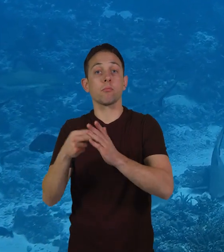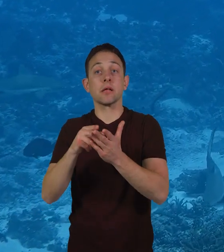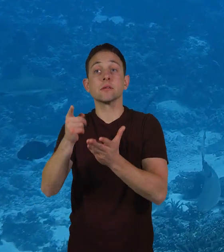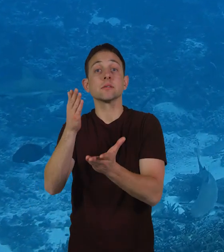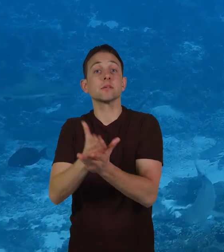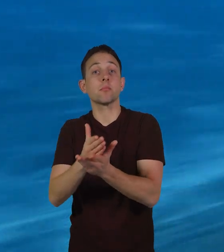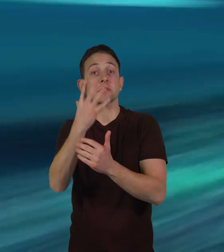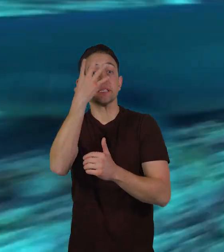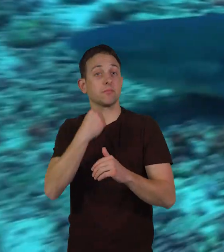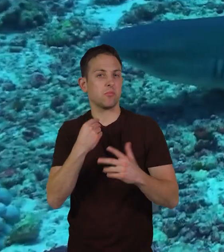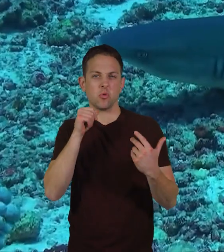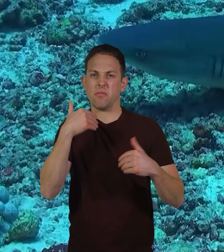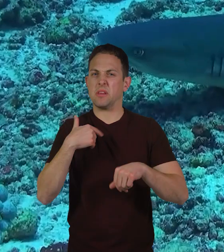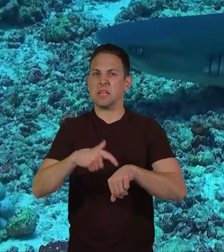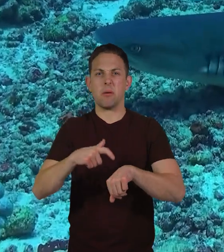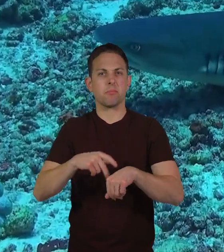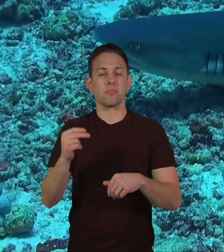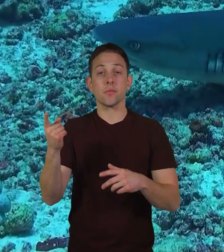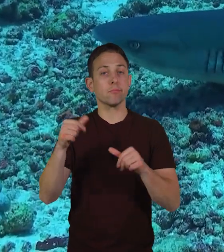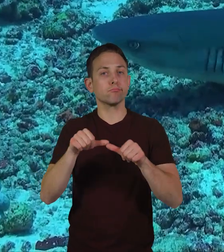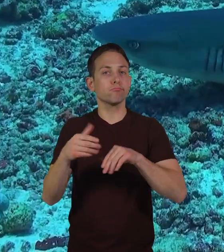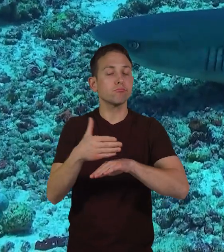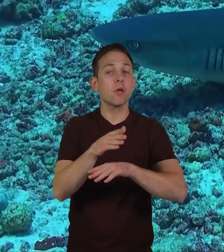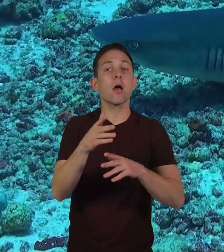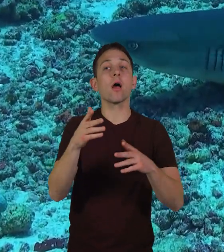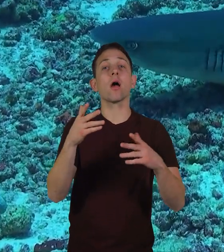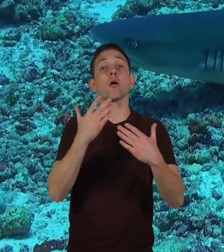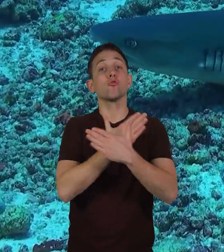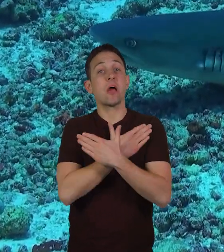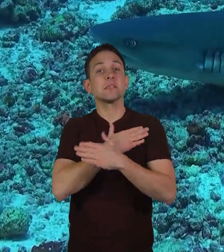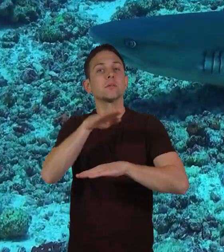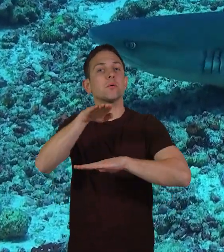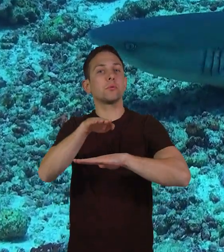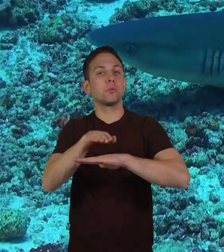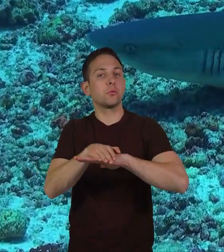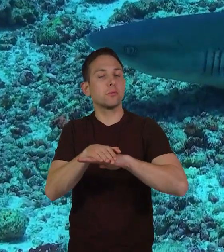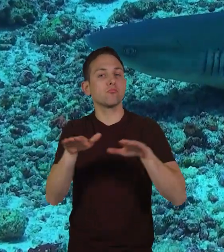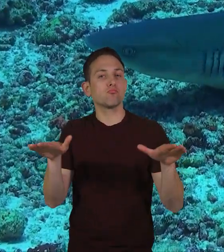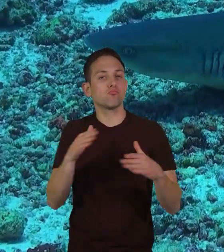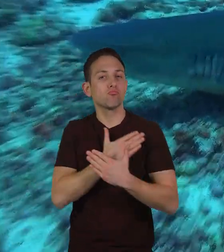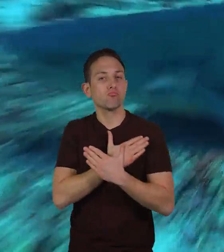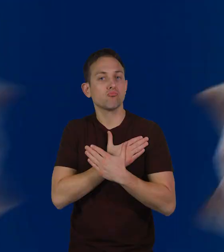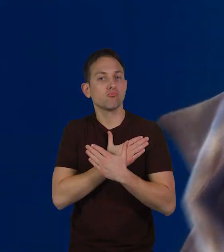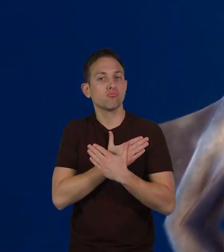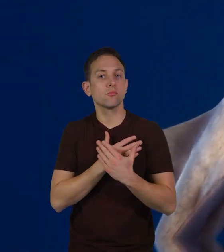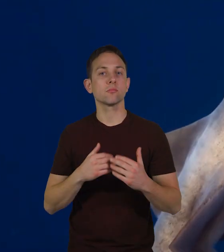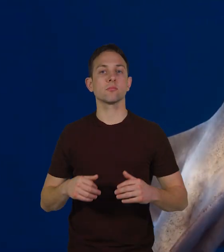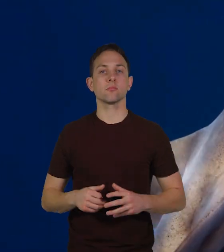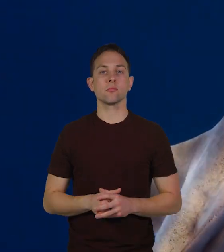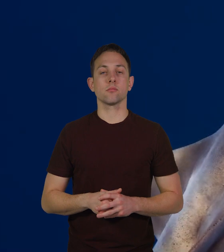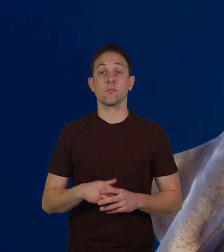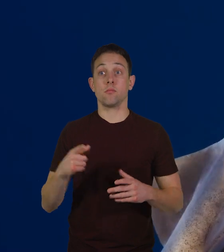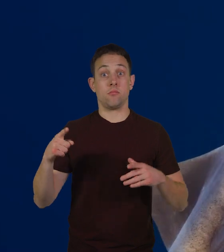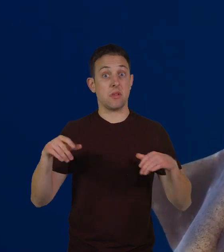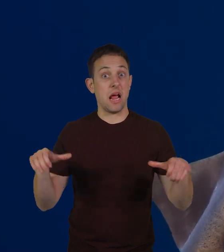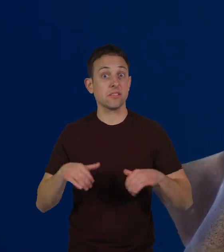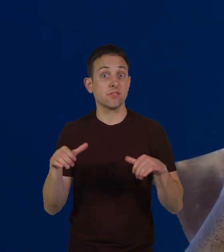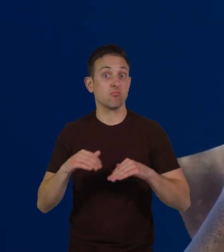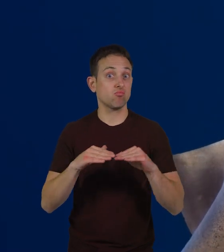to sleep. Instead, sharks have periods of activity or rest. When they are active, most sharks can